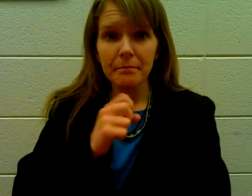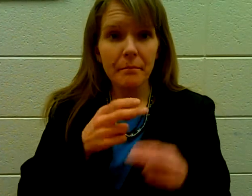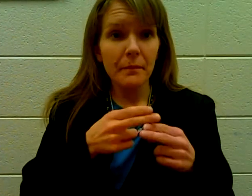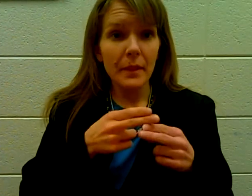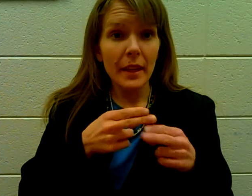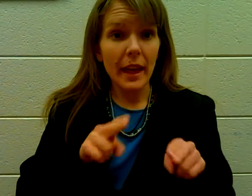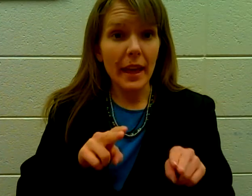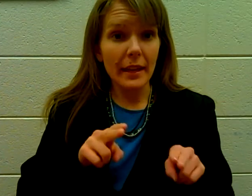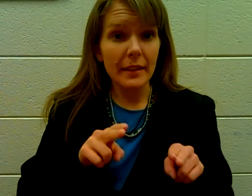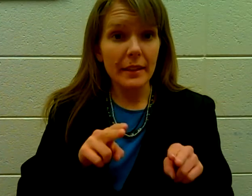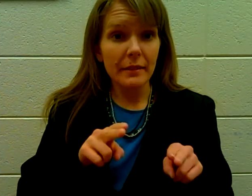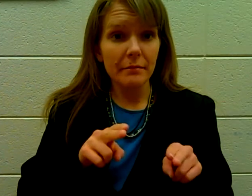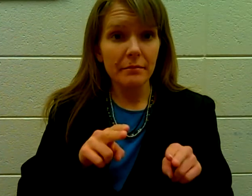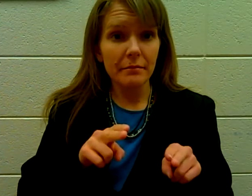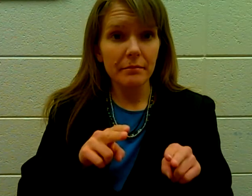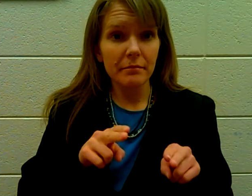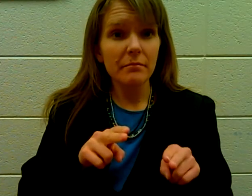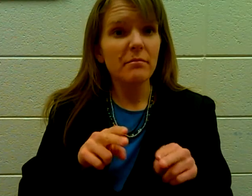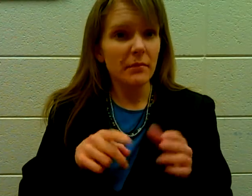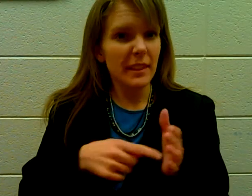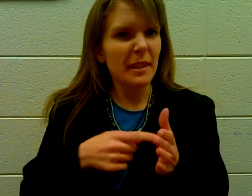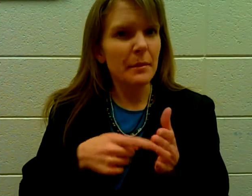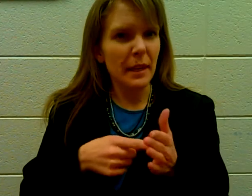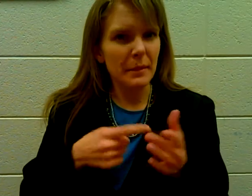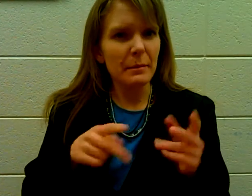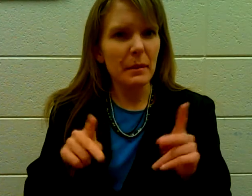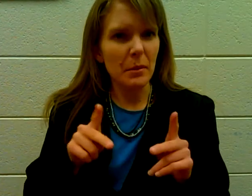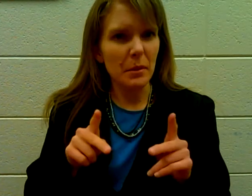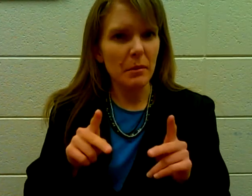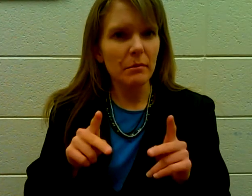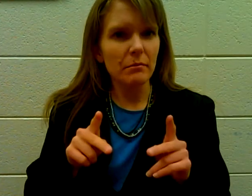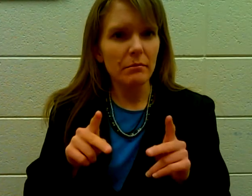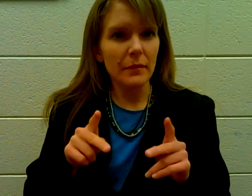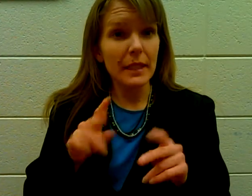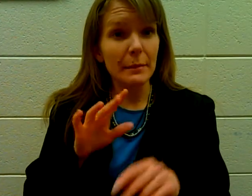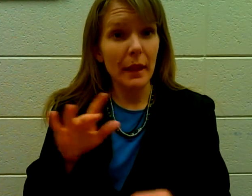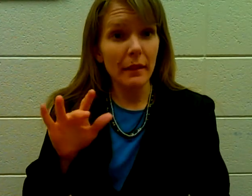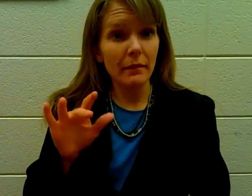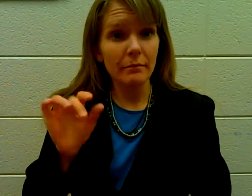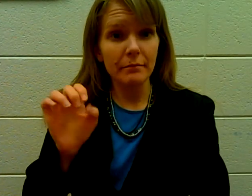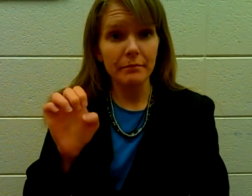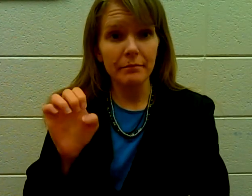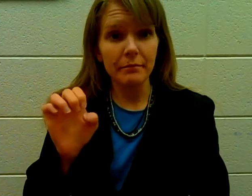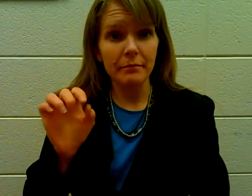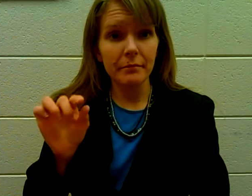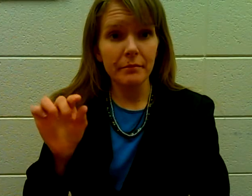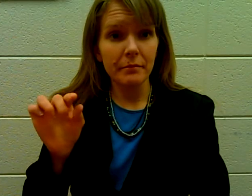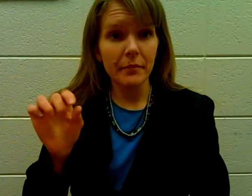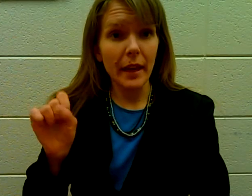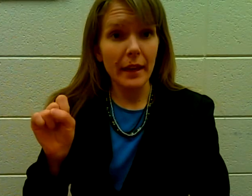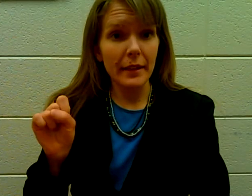Eggs. Sometimes people spell. Eggs.